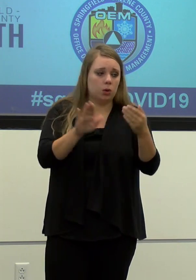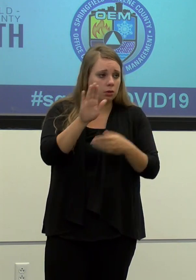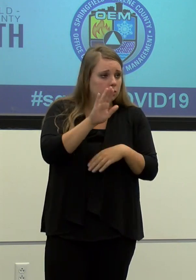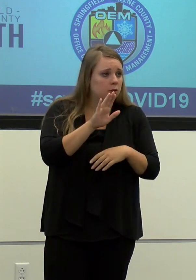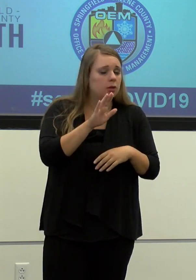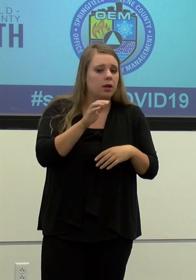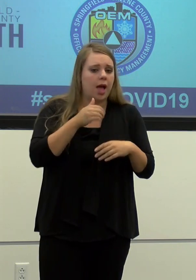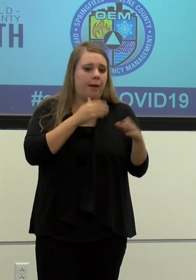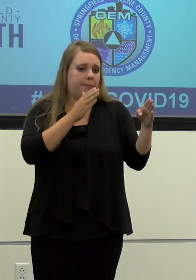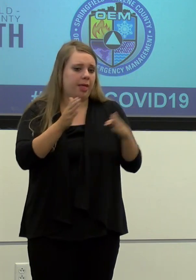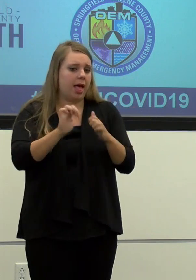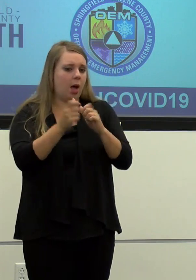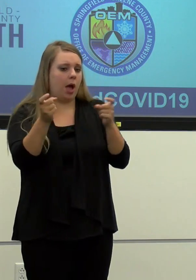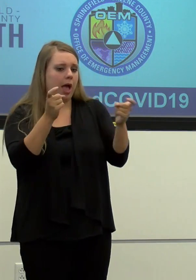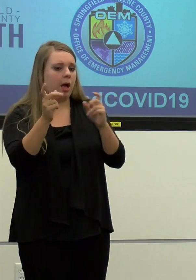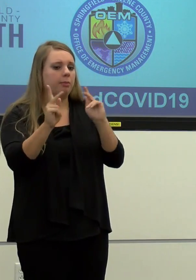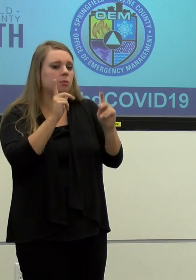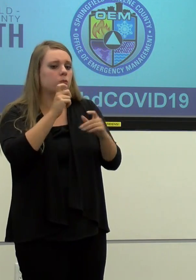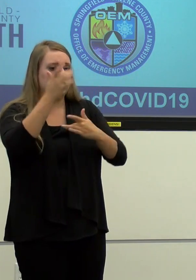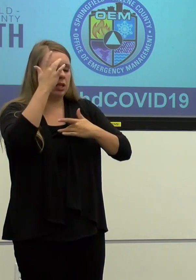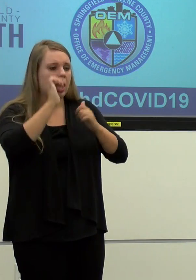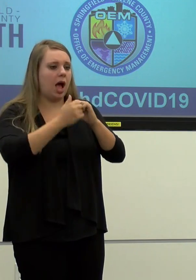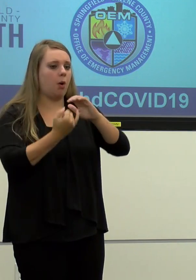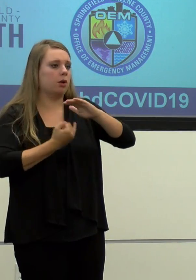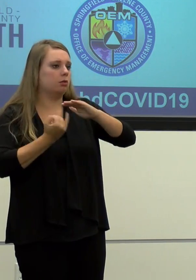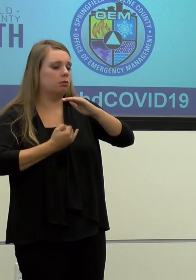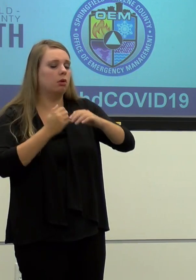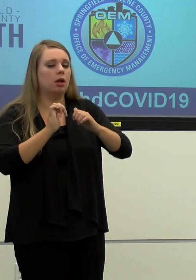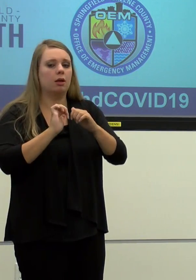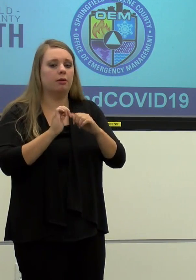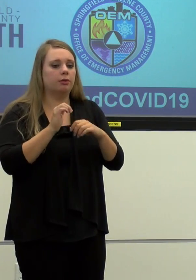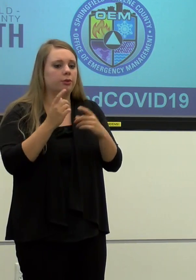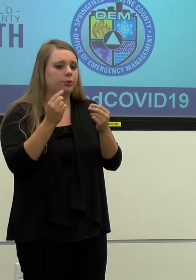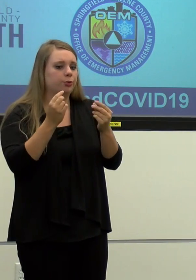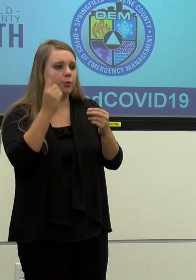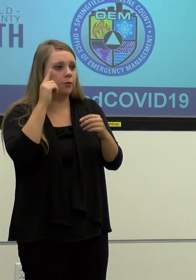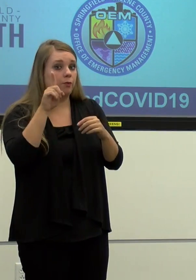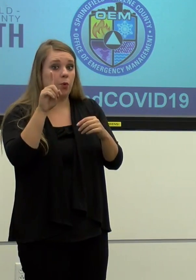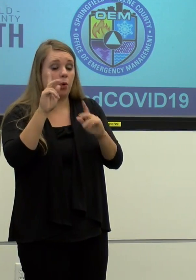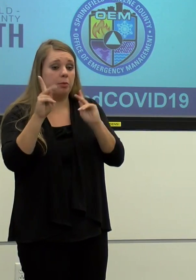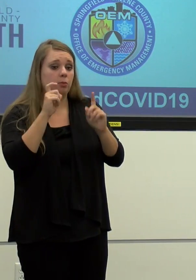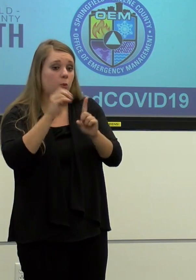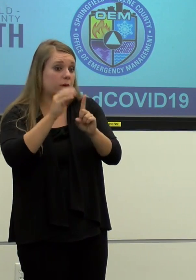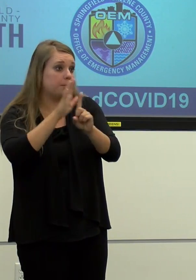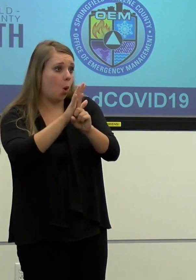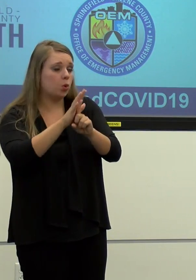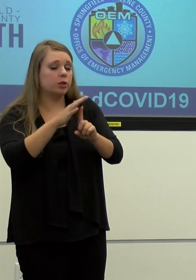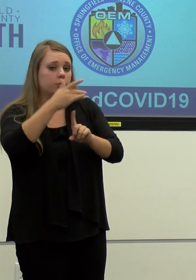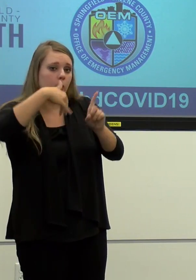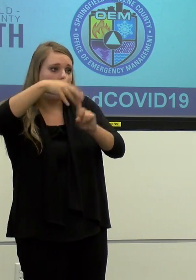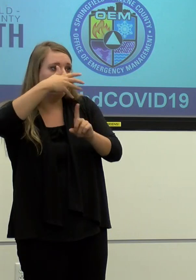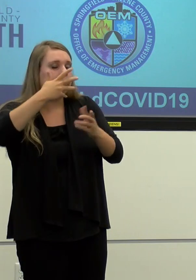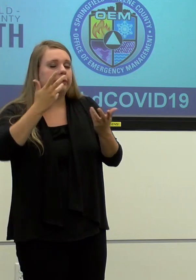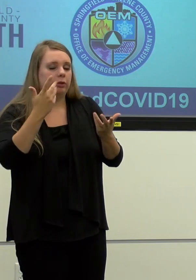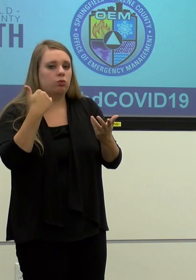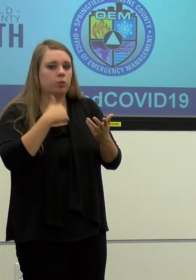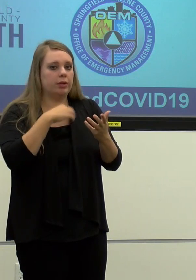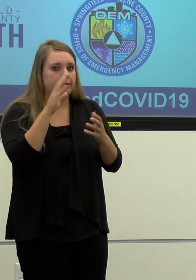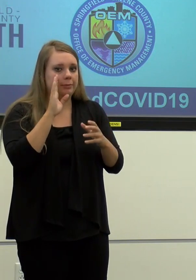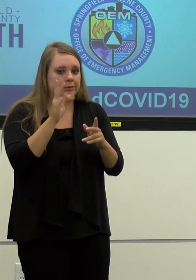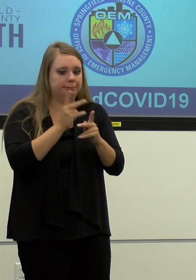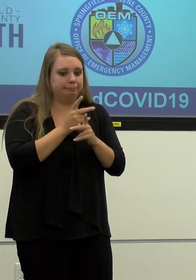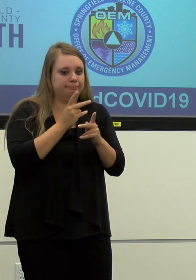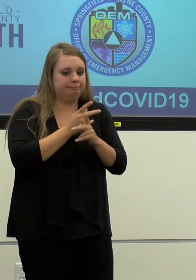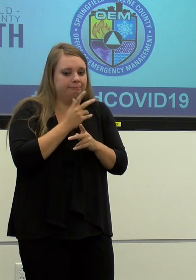on how to handle people who are sick, how to do quarantine, uh, for their exposures. And so, we're going to navigate this, uh,